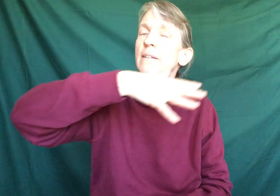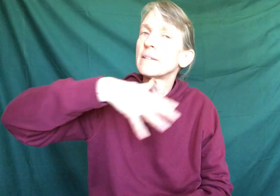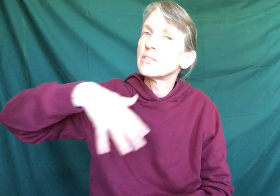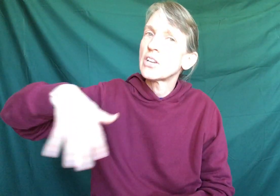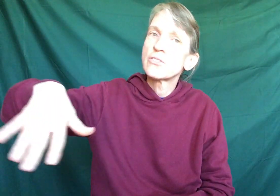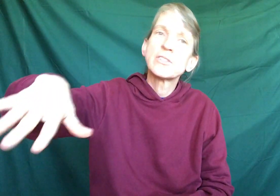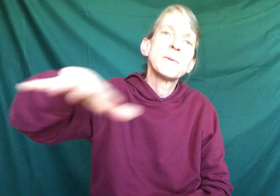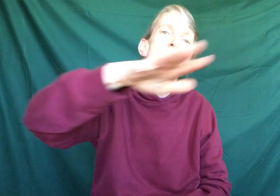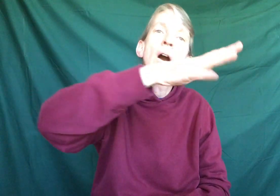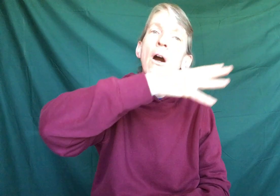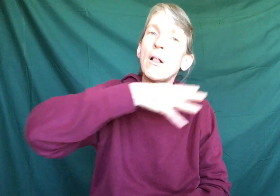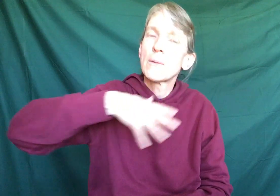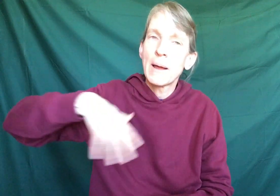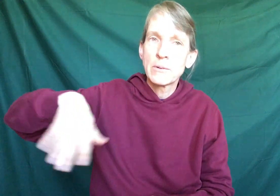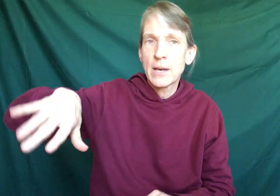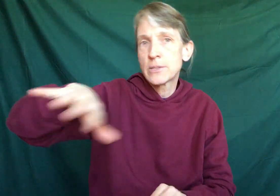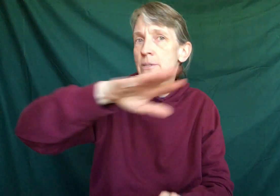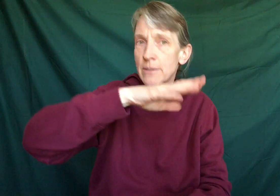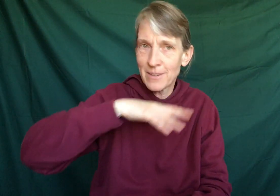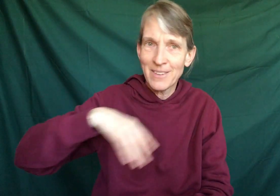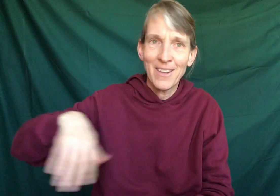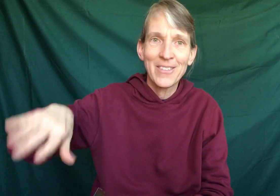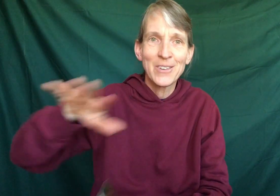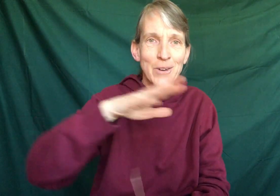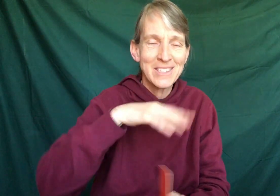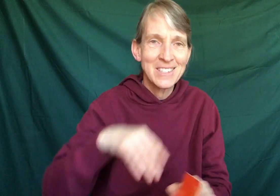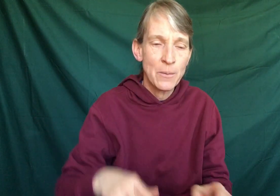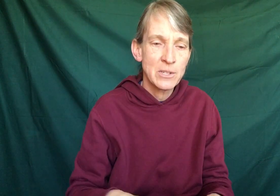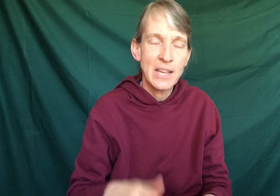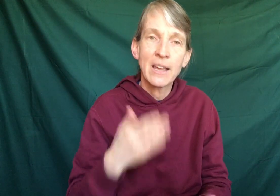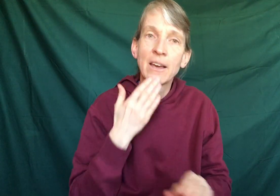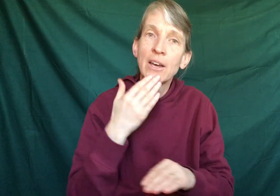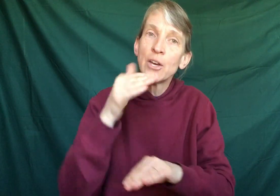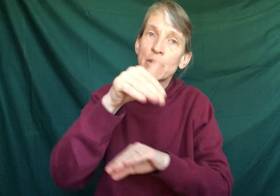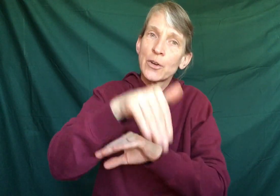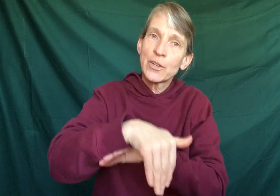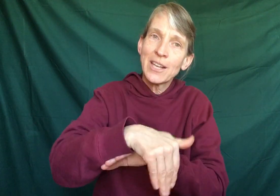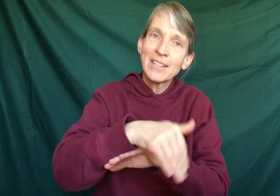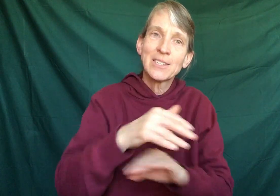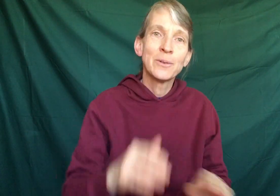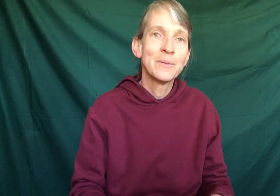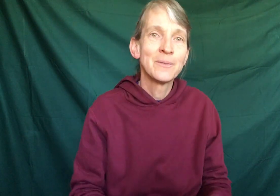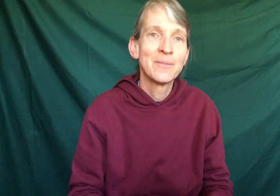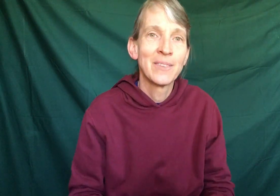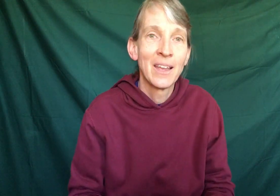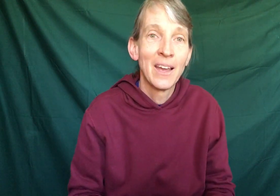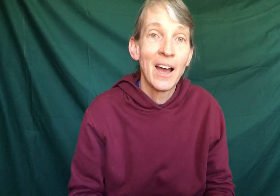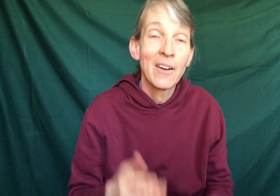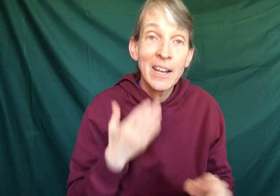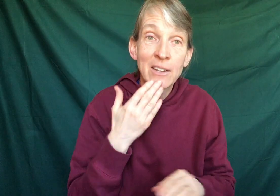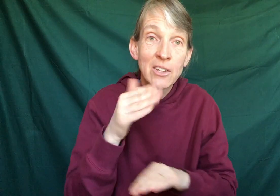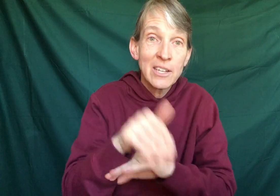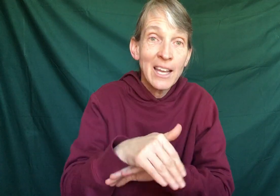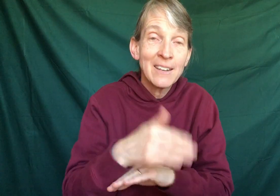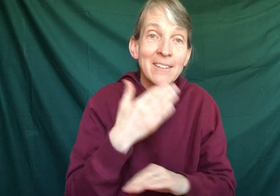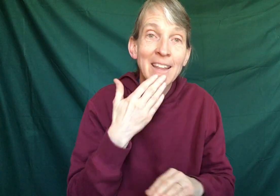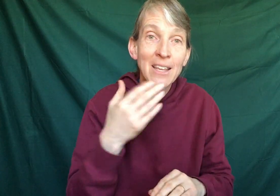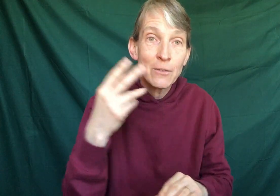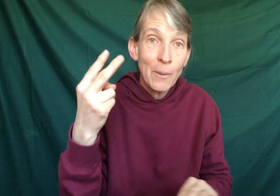gesture to mean all around us, the noises that we're saying goodnight to. Alright, goodnight. Thank you for